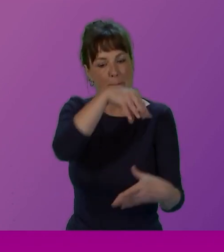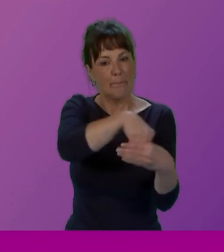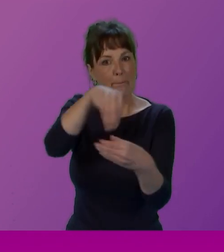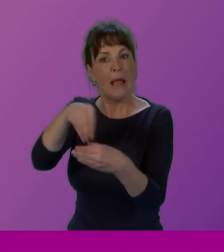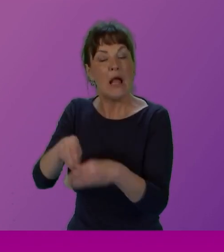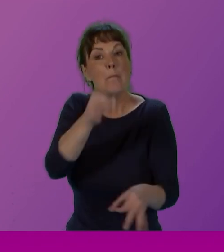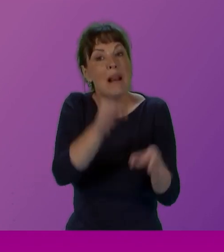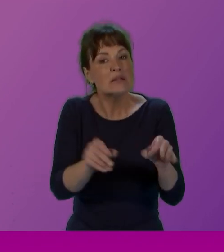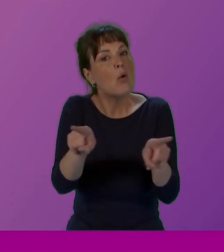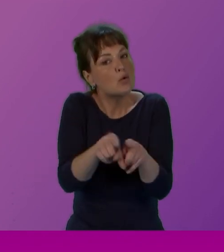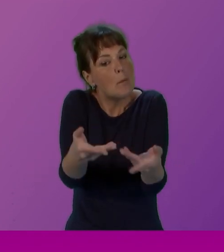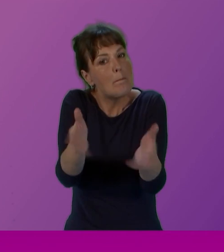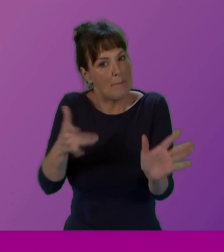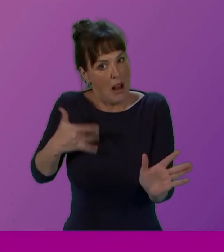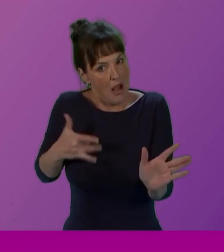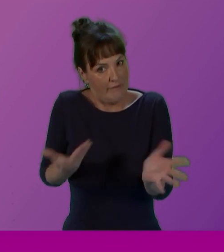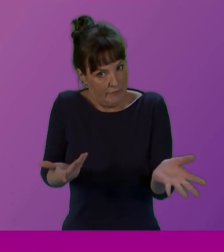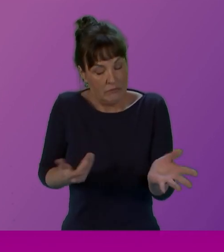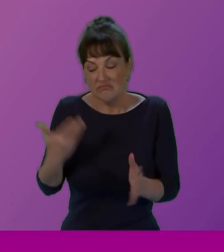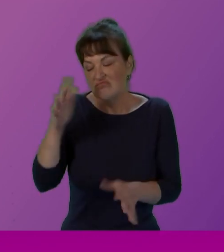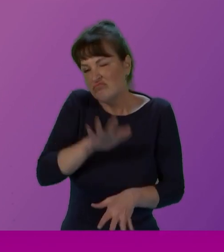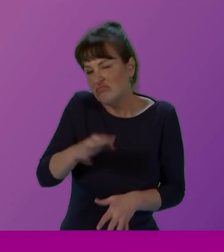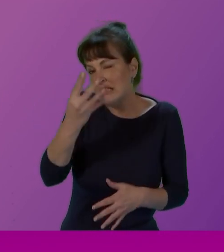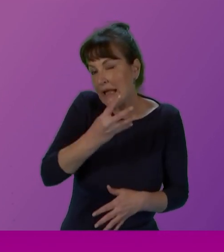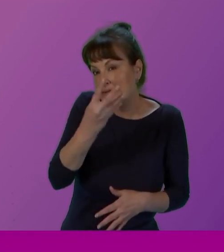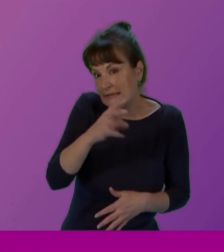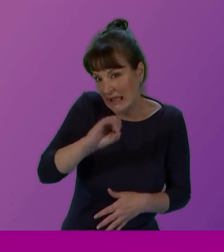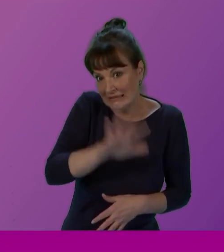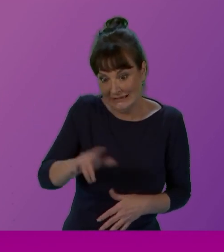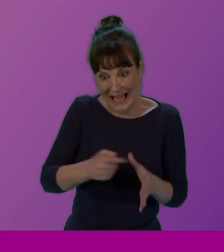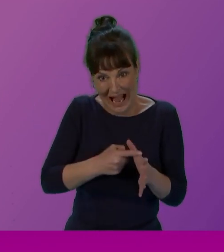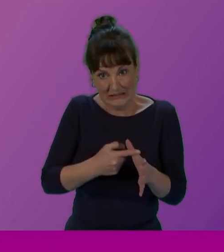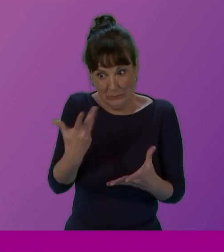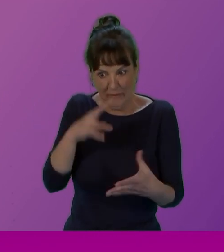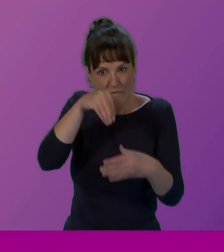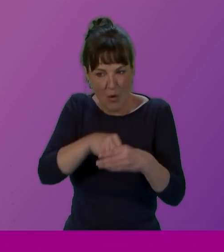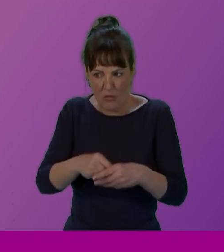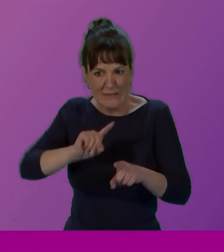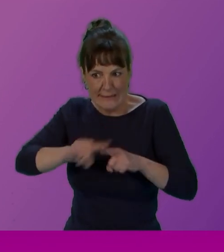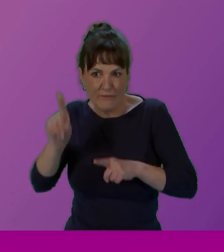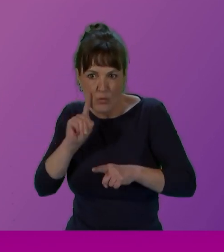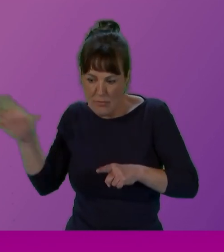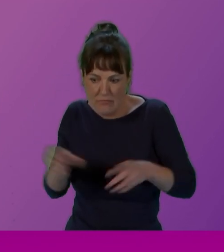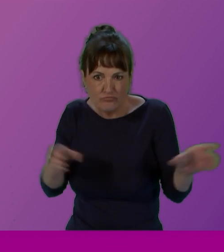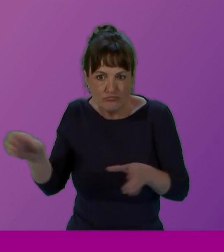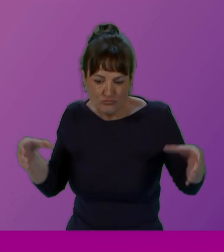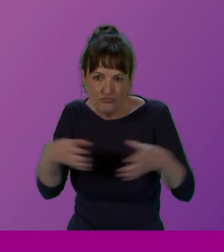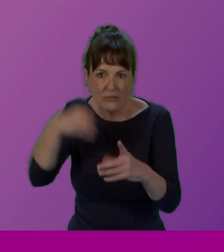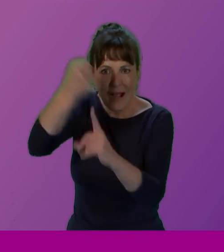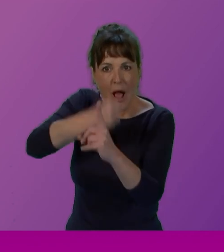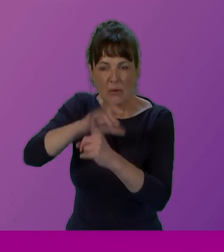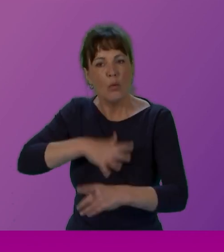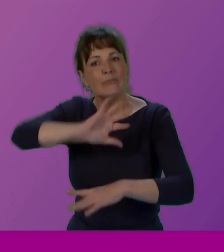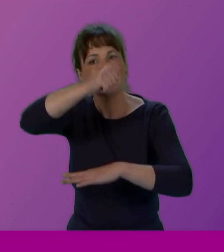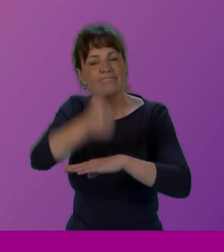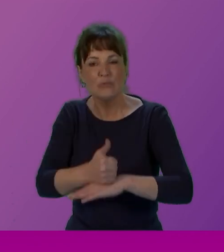political and public life. During the 1990s, Agnes was involved, along with a coalition of women in Scotland, in campaigning for the